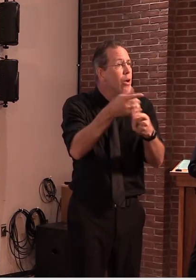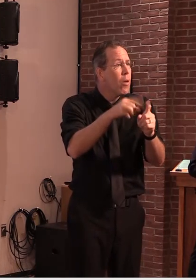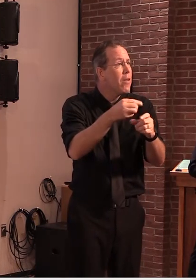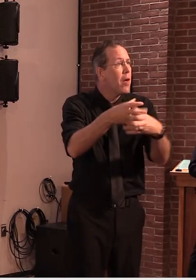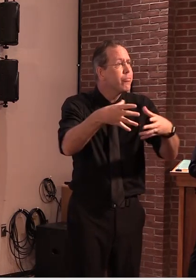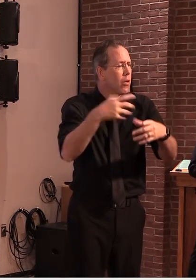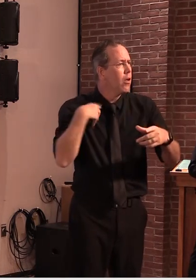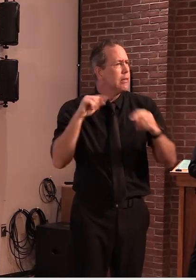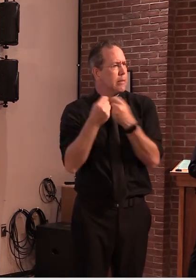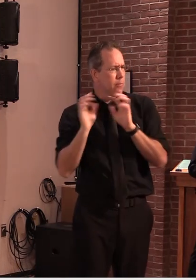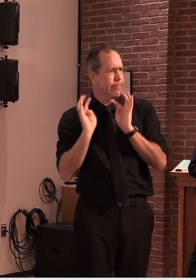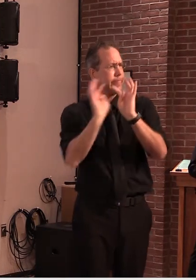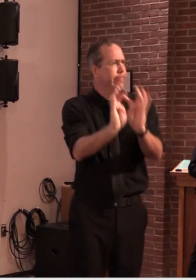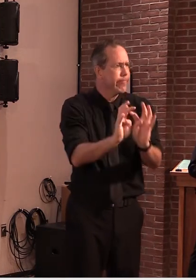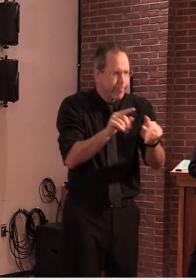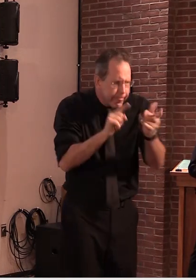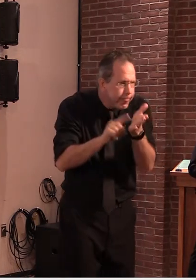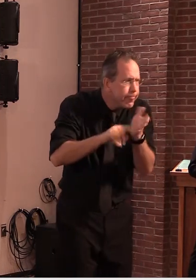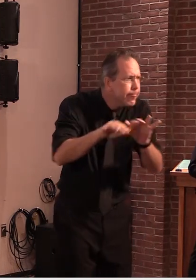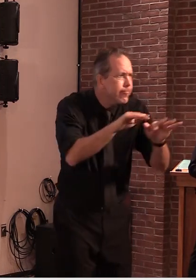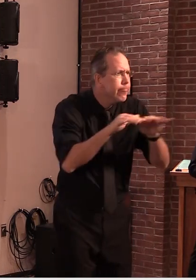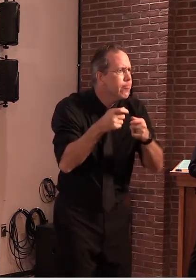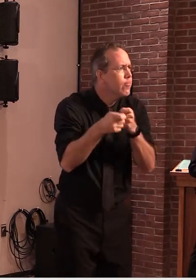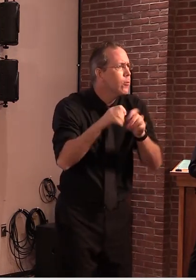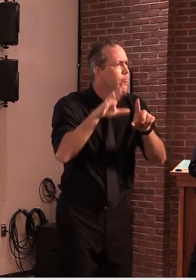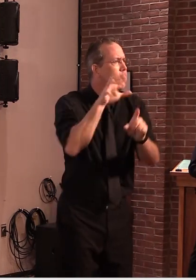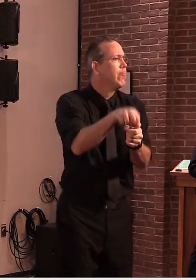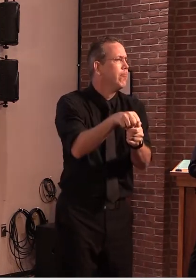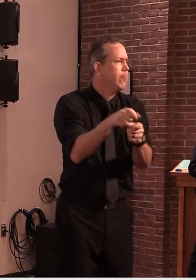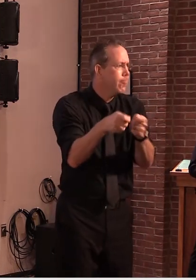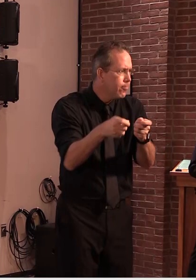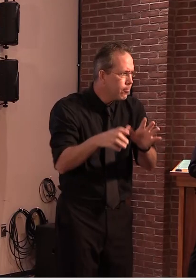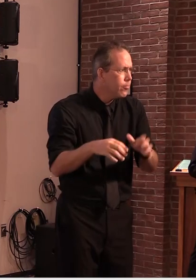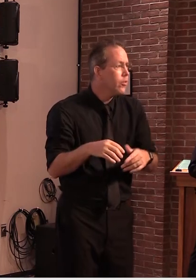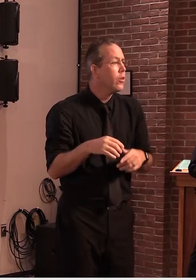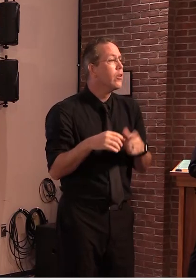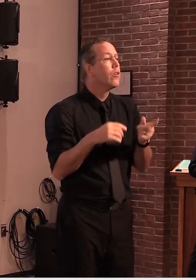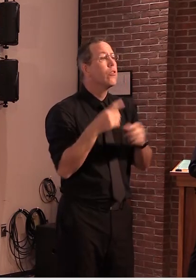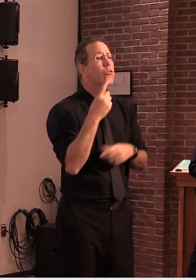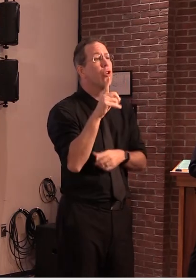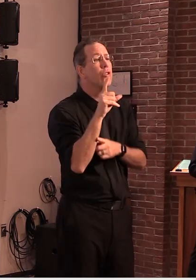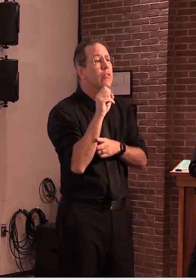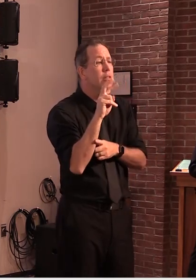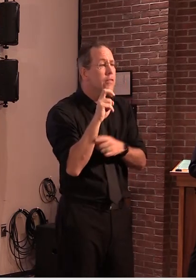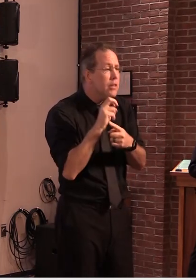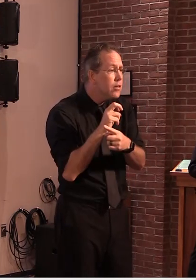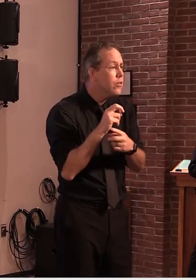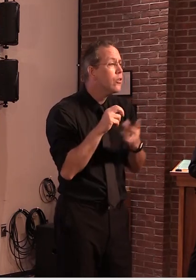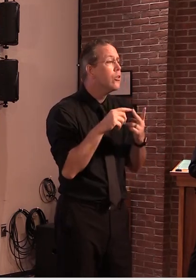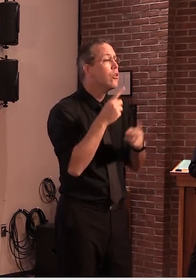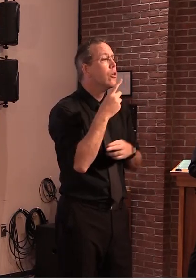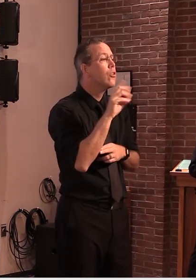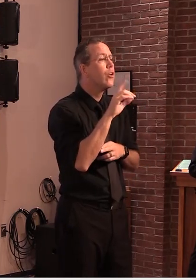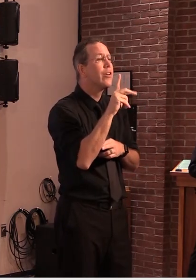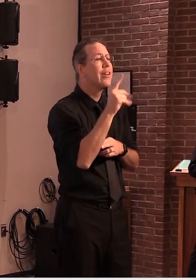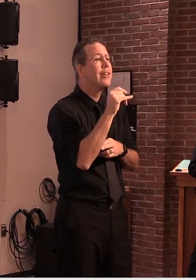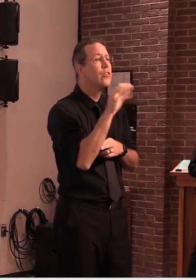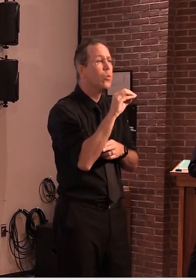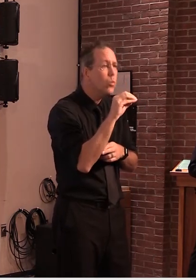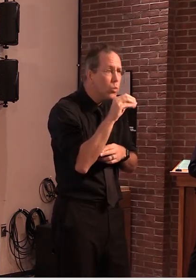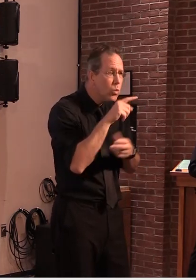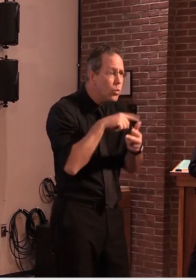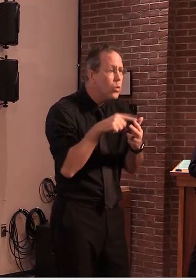this is a real testament to him and Dr. Kelso, the public labs, and the entire Department of Health, and again illustrates